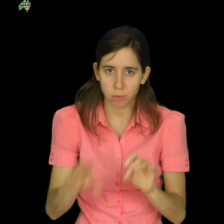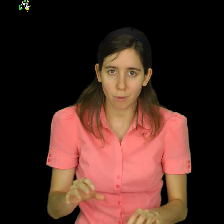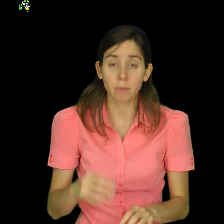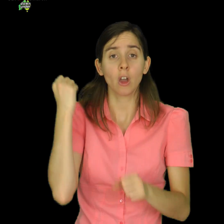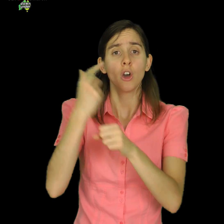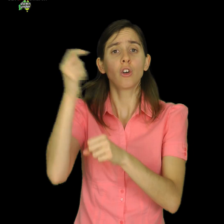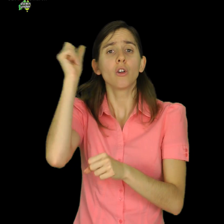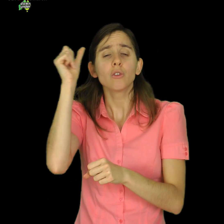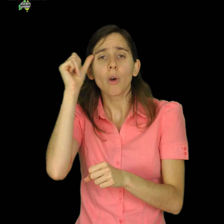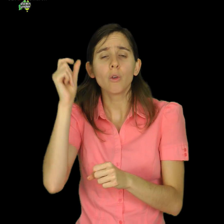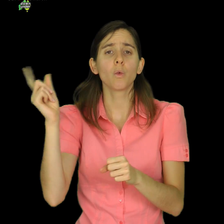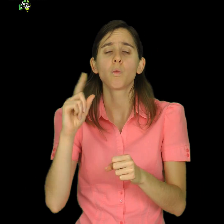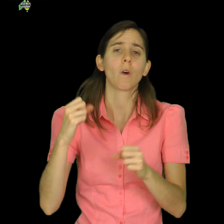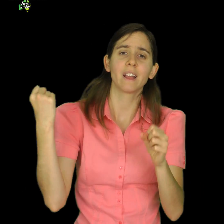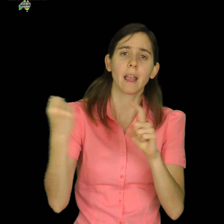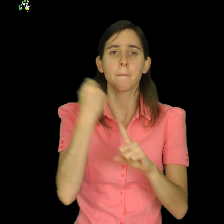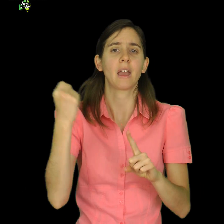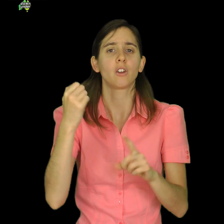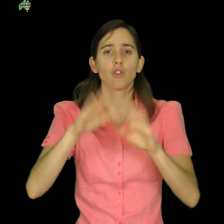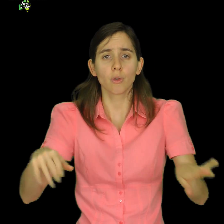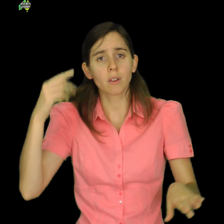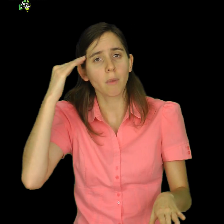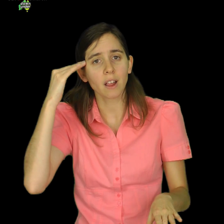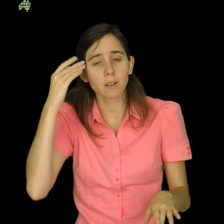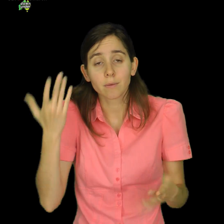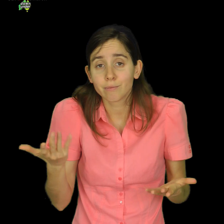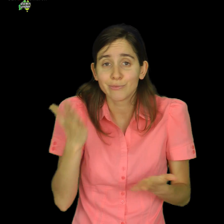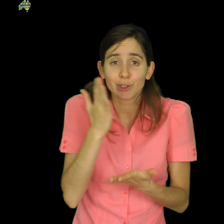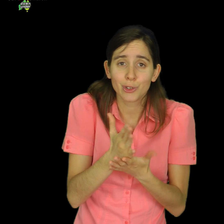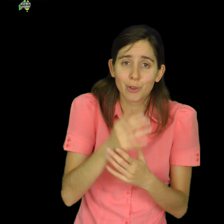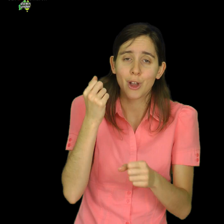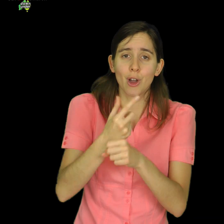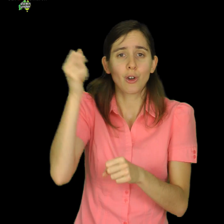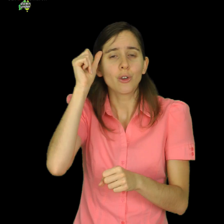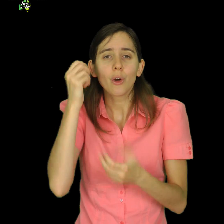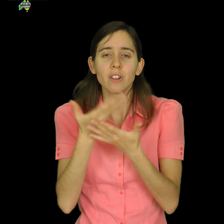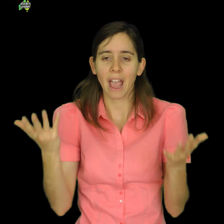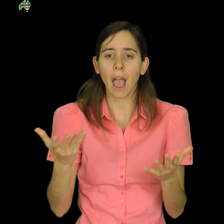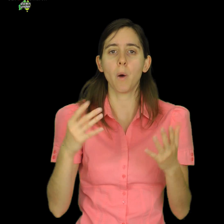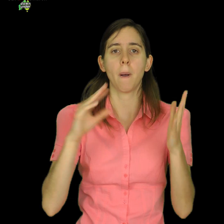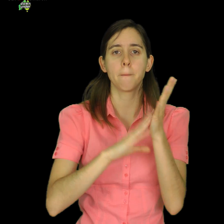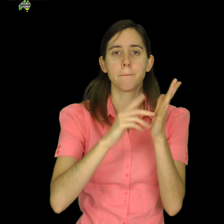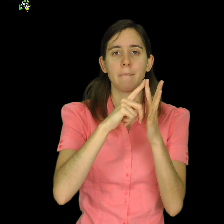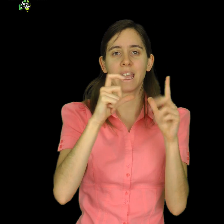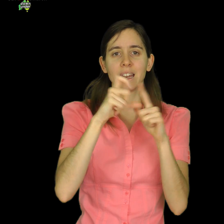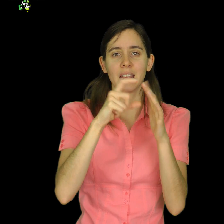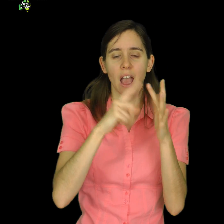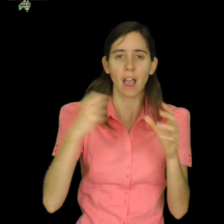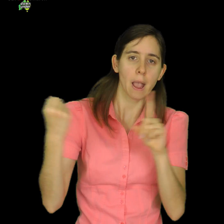said. Indeed, God does know how modern media affects our brains. As our loving creator, God designed